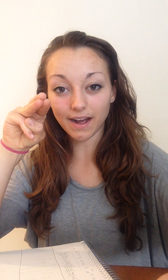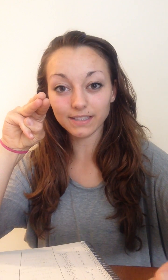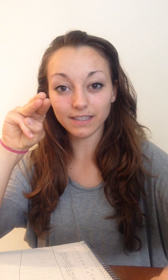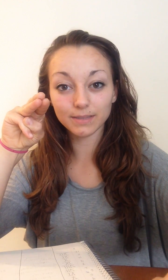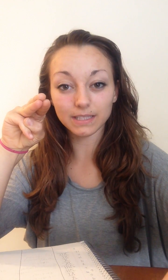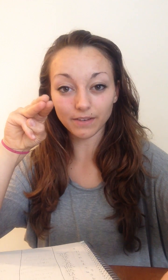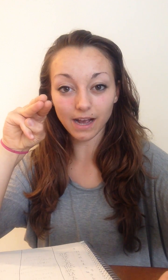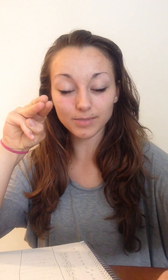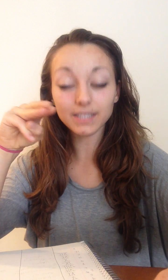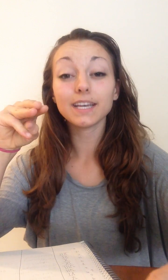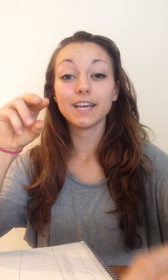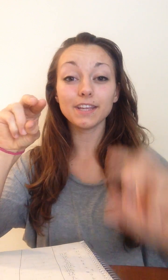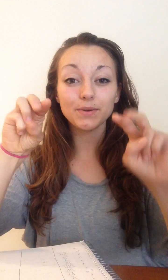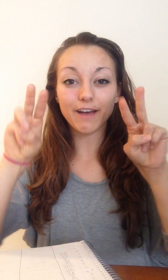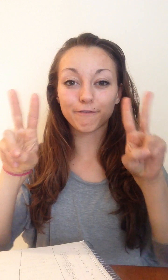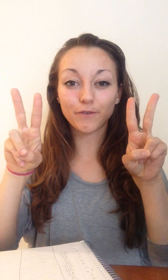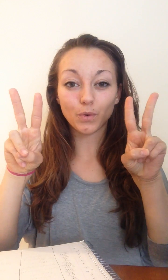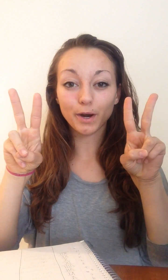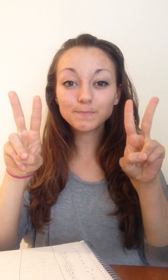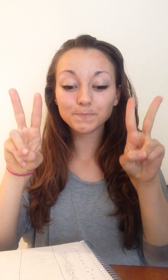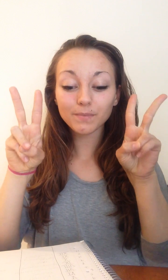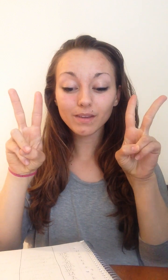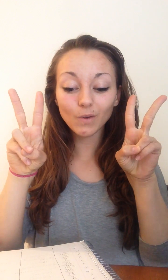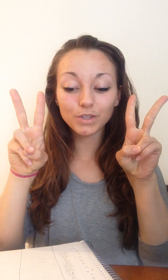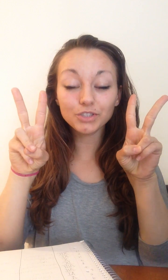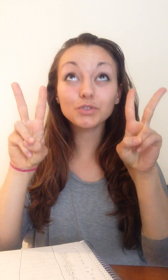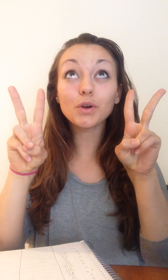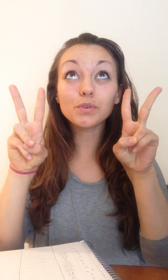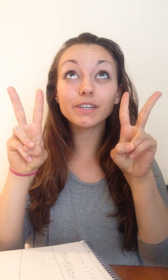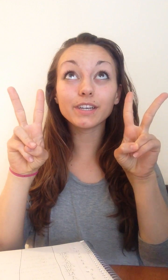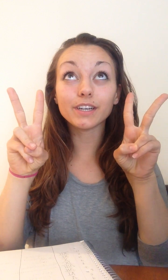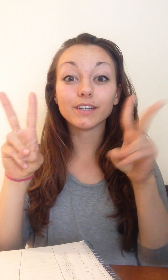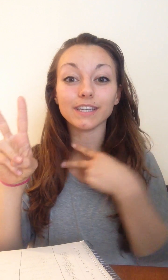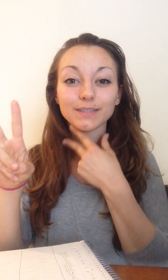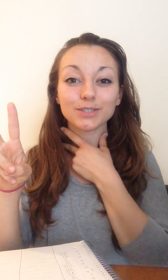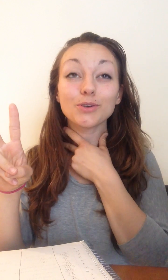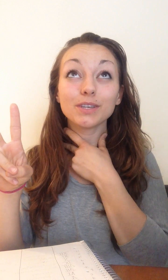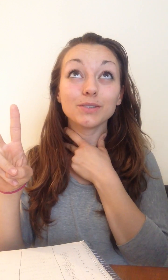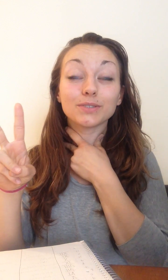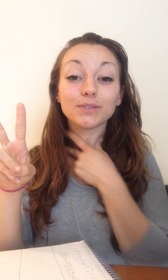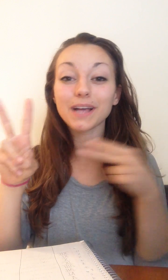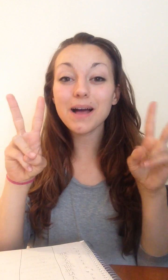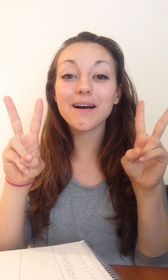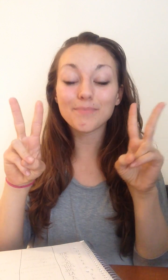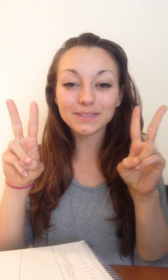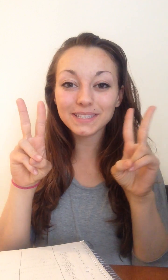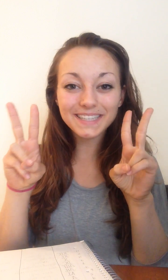eyes on a specific object. Then you have four, which is trochlear, like someone's choking you so you look up. That's what it